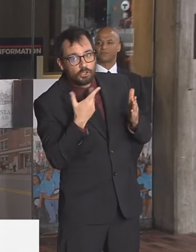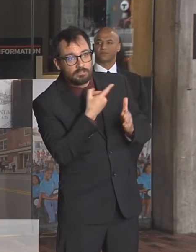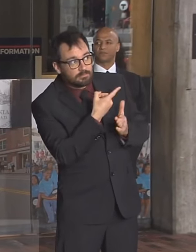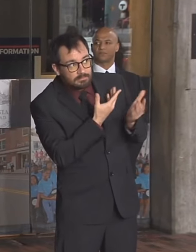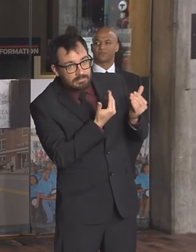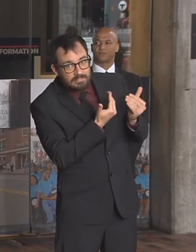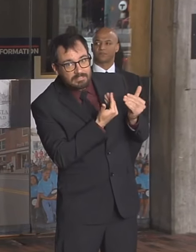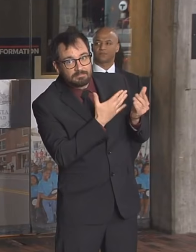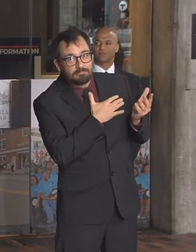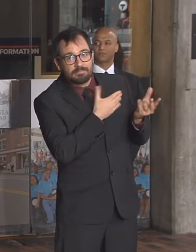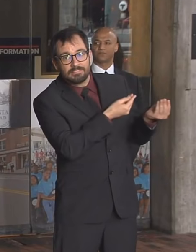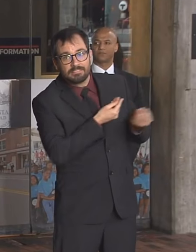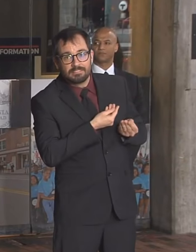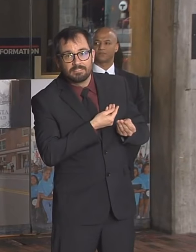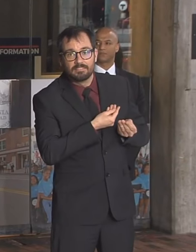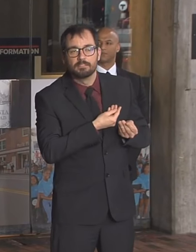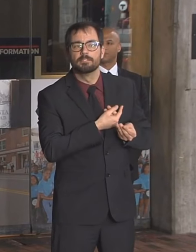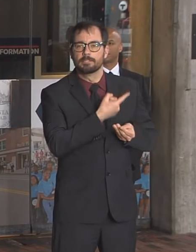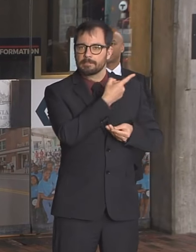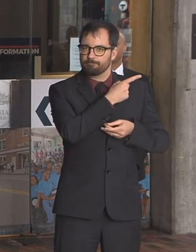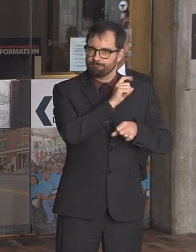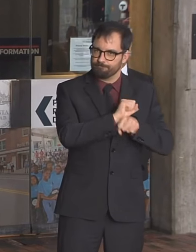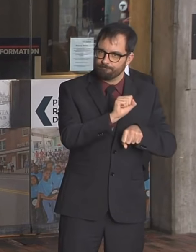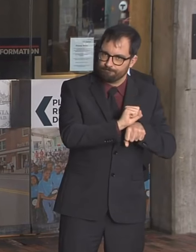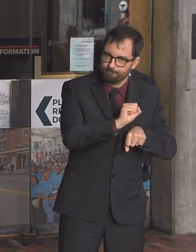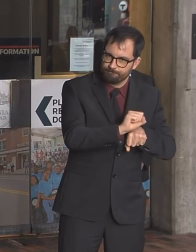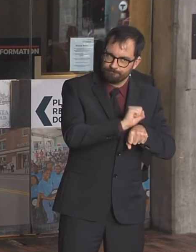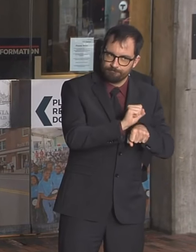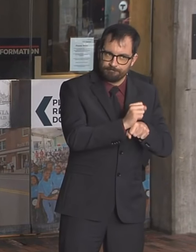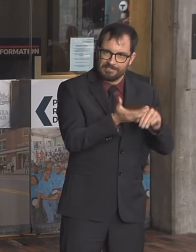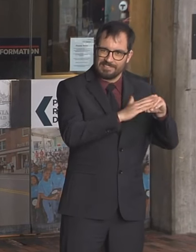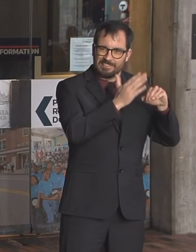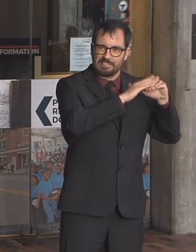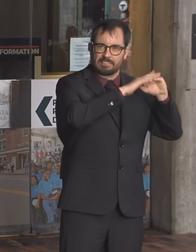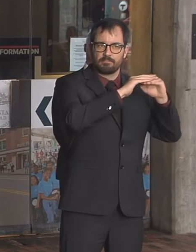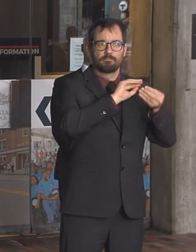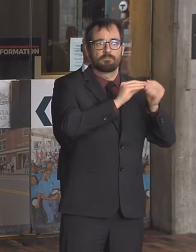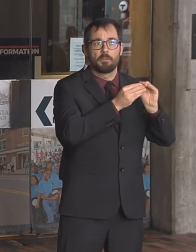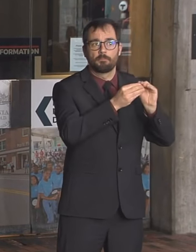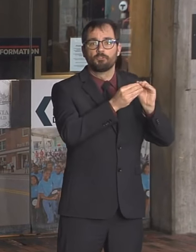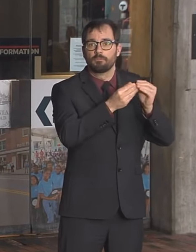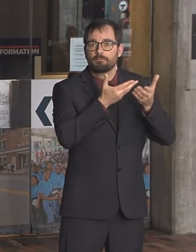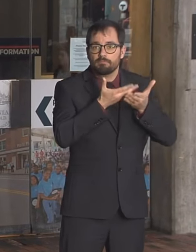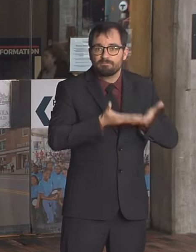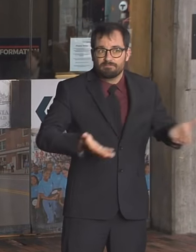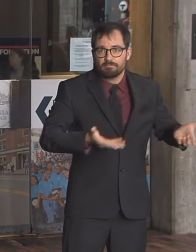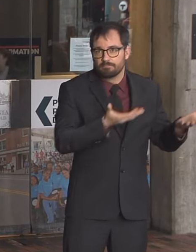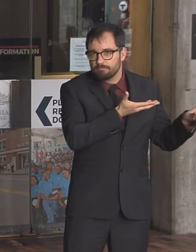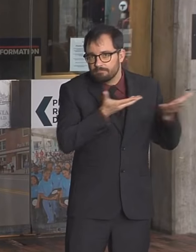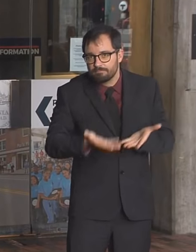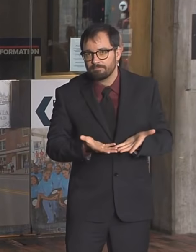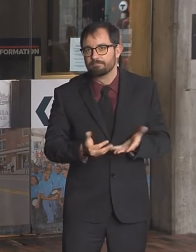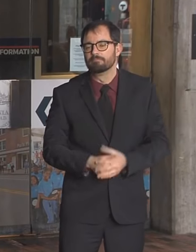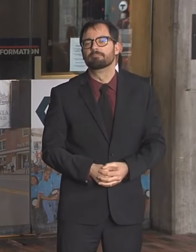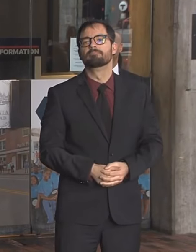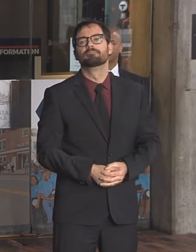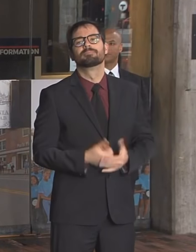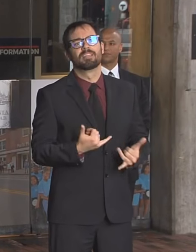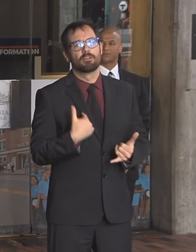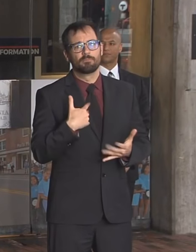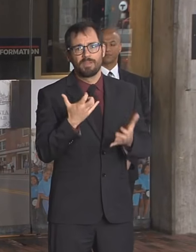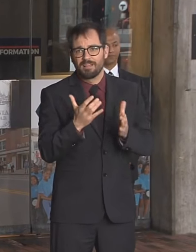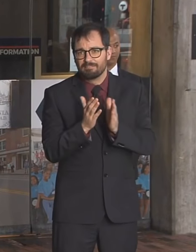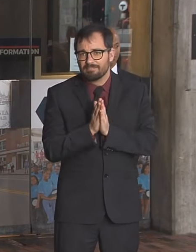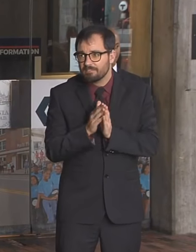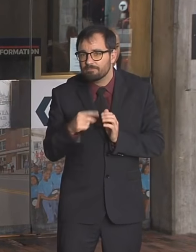And I want to make an appeal today to all the building sites and construction companies and anyone who uses protective equipment. We're looking